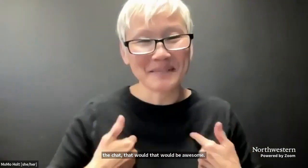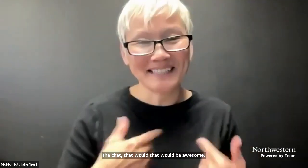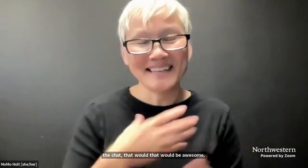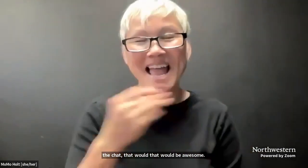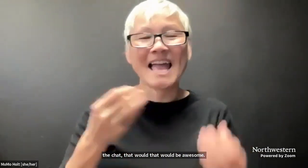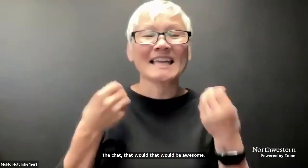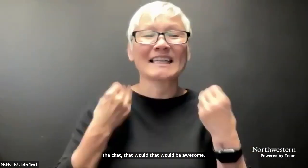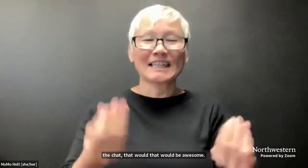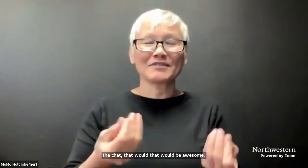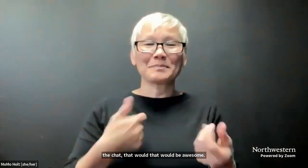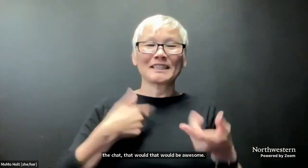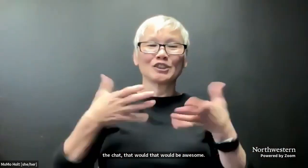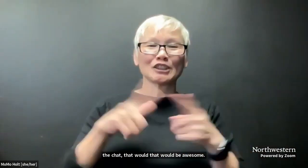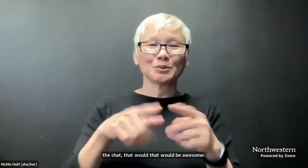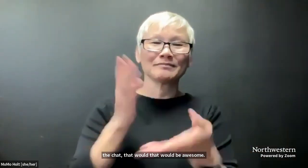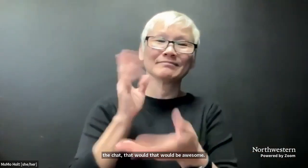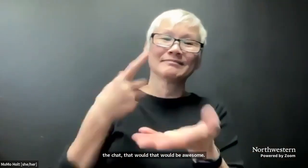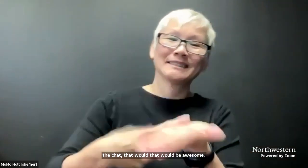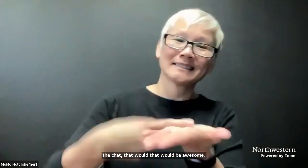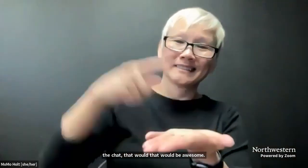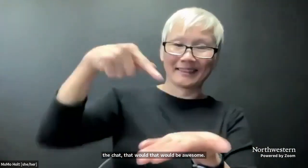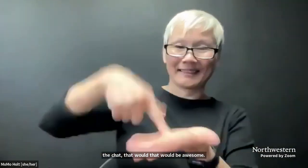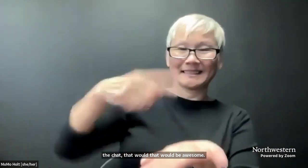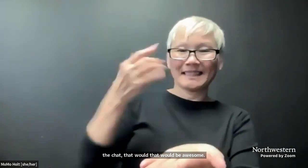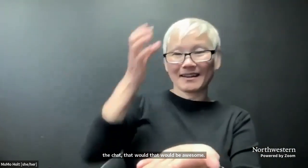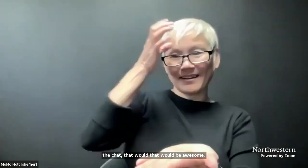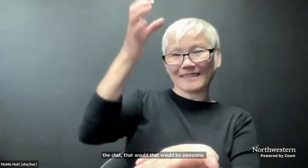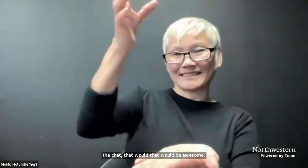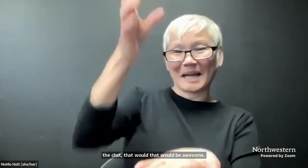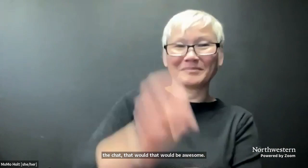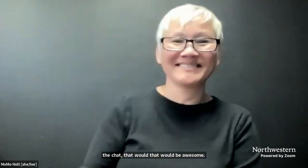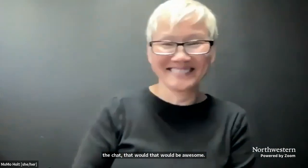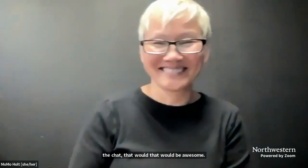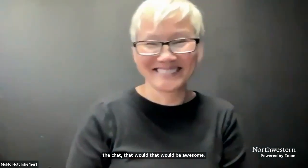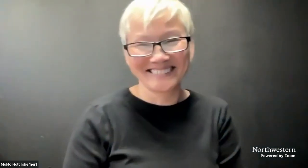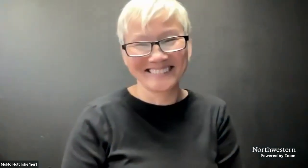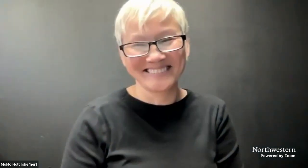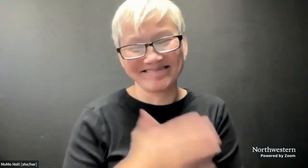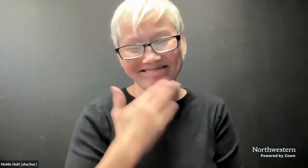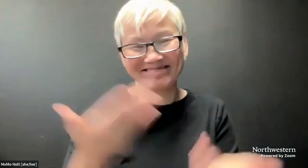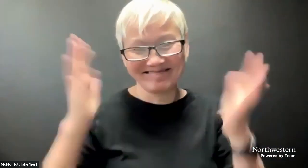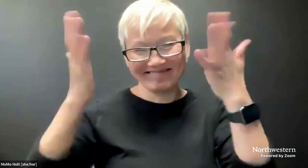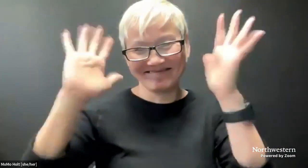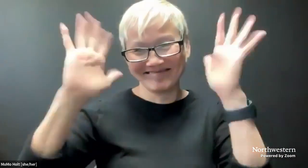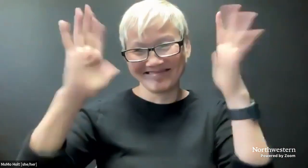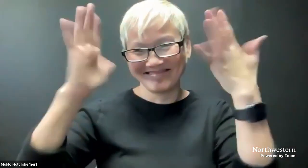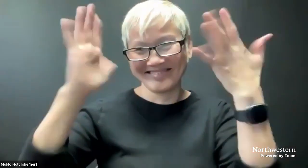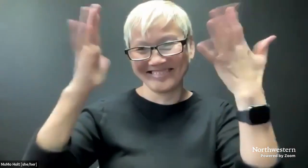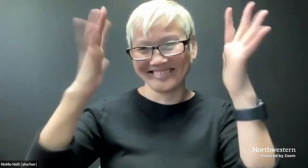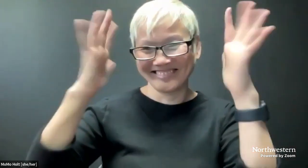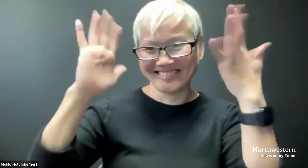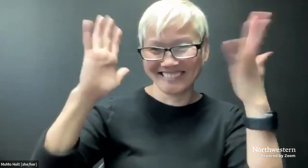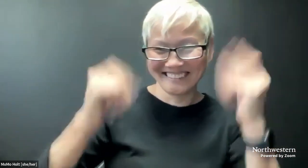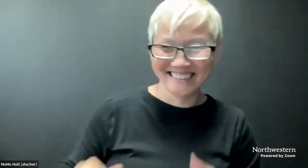Thank you so much for having me and giving me a chance to talk about this concept with you all. Thank you so much. Thank you,